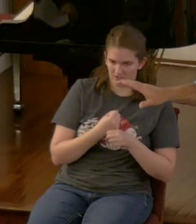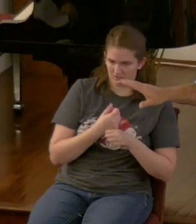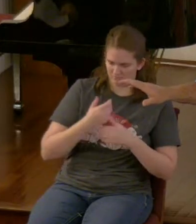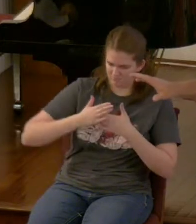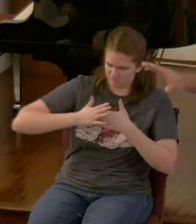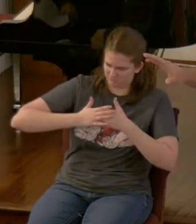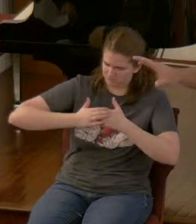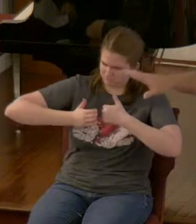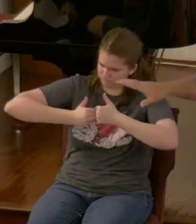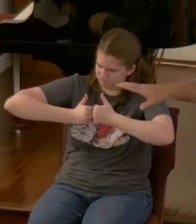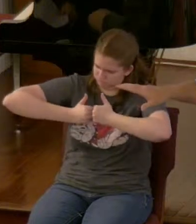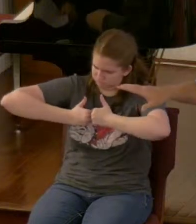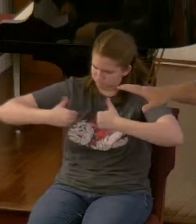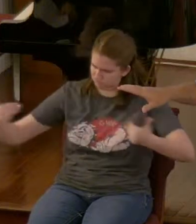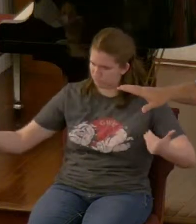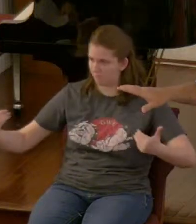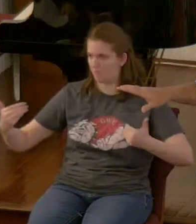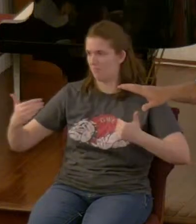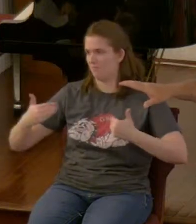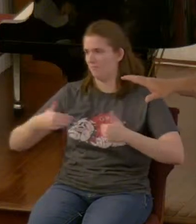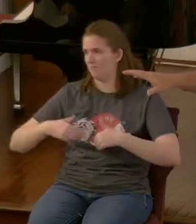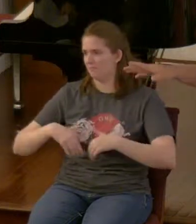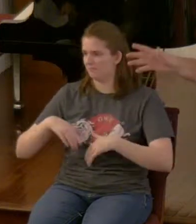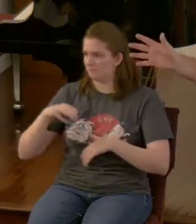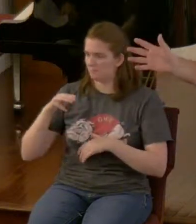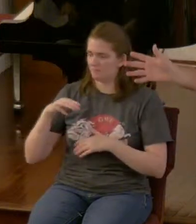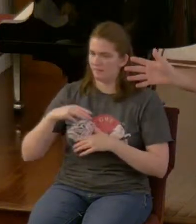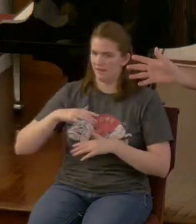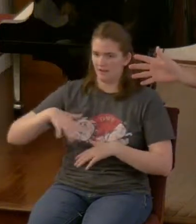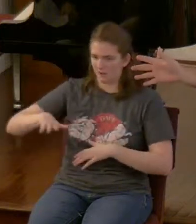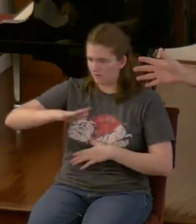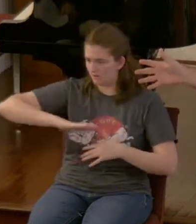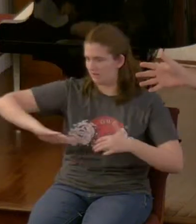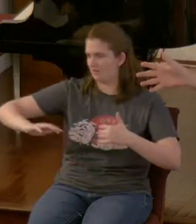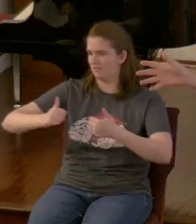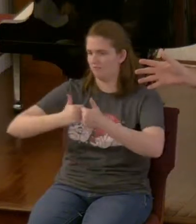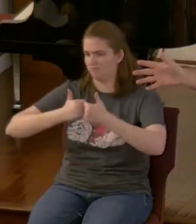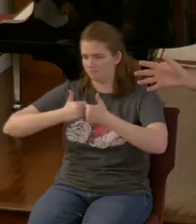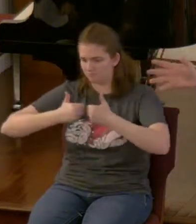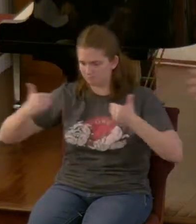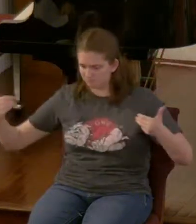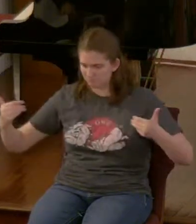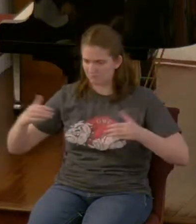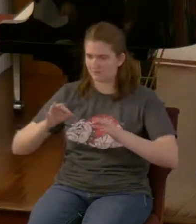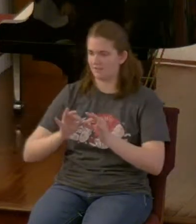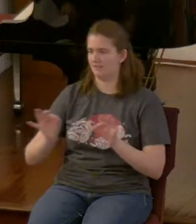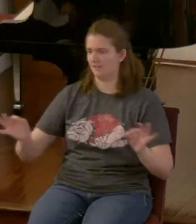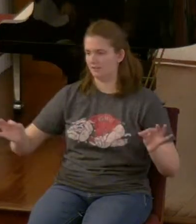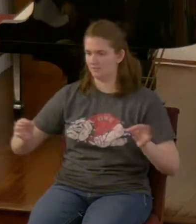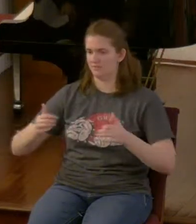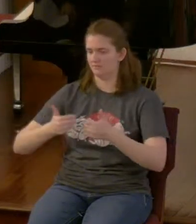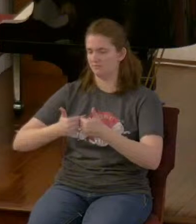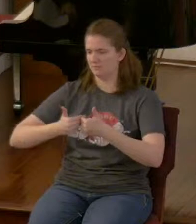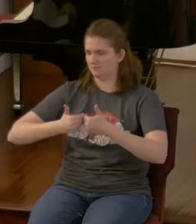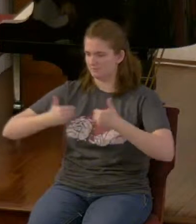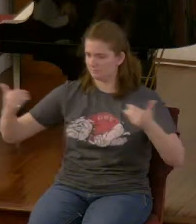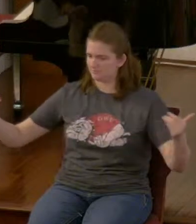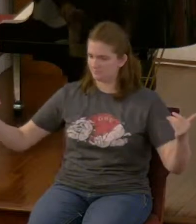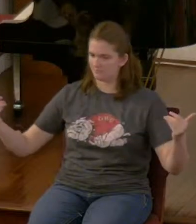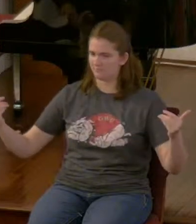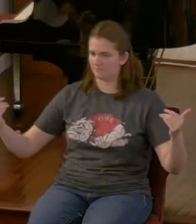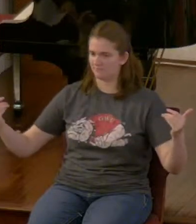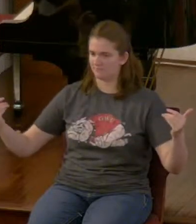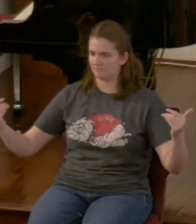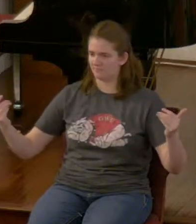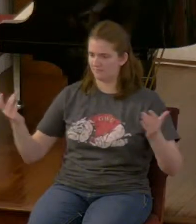and miles yes and and and and put